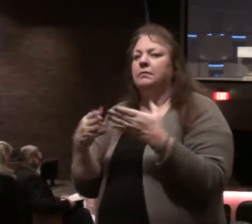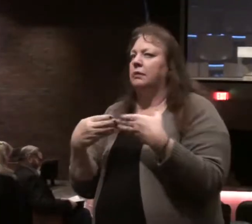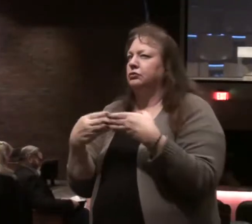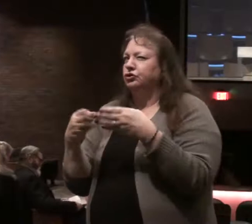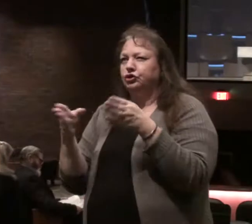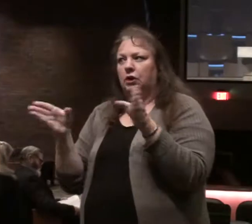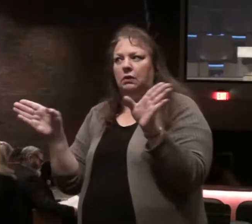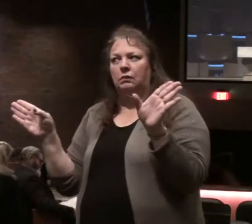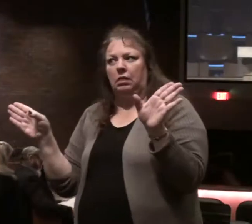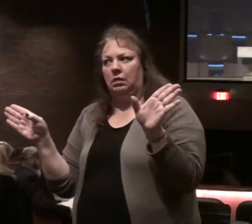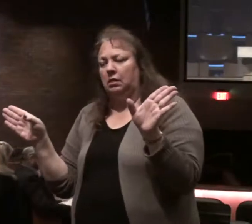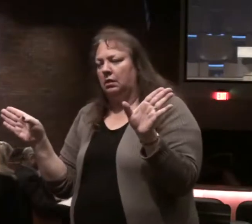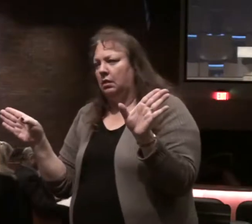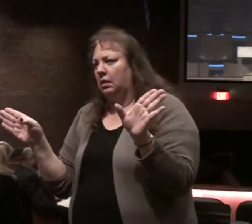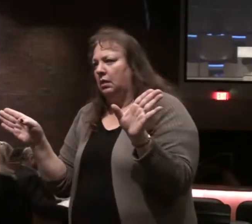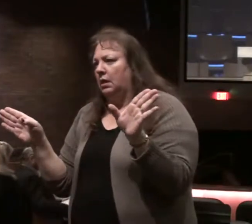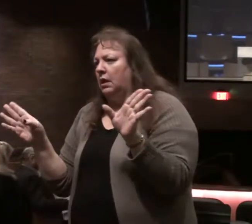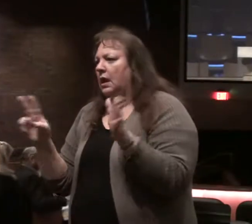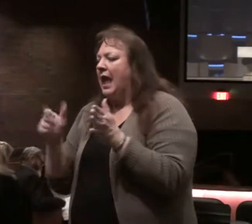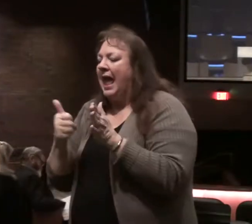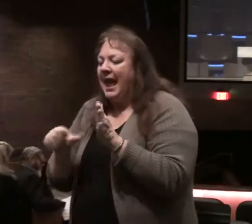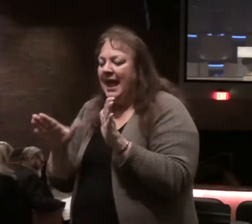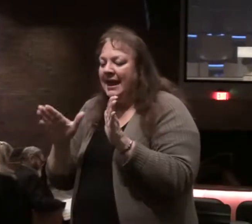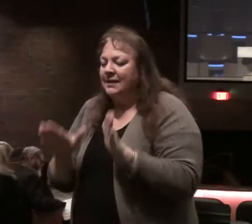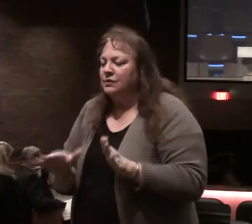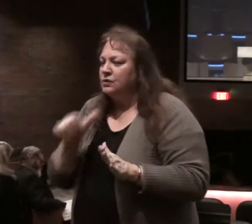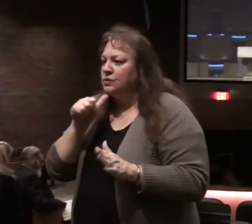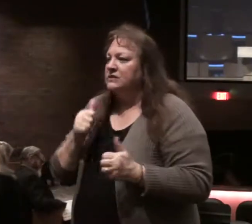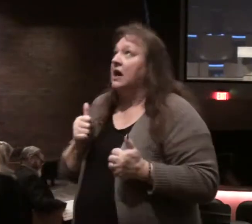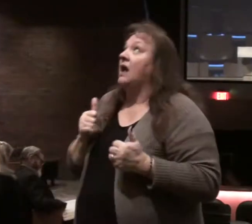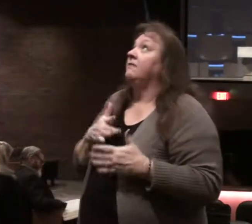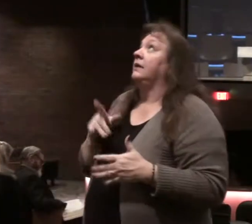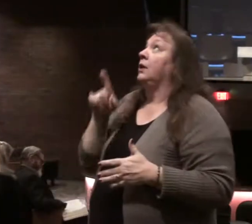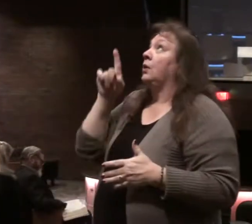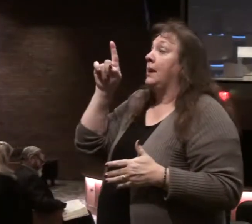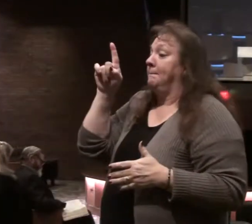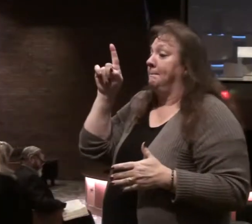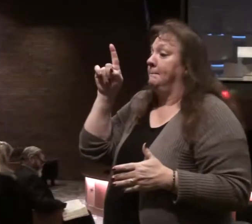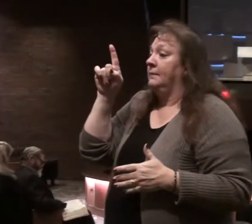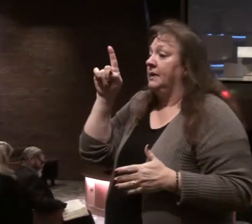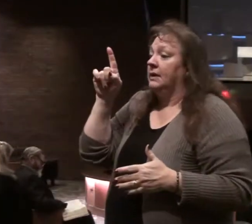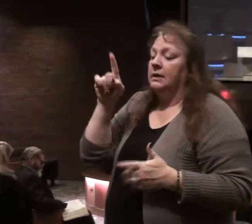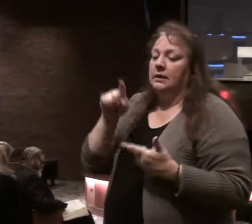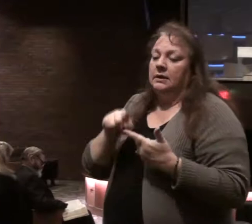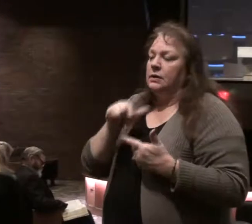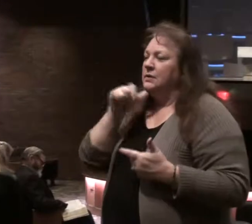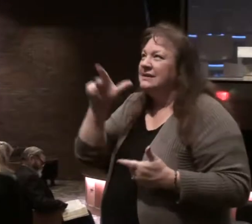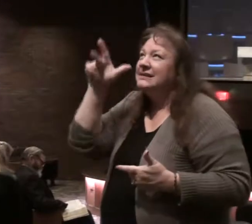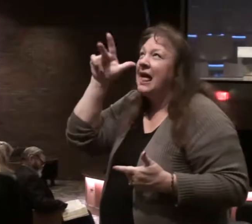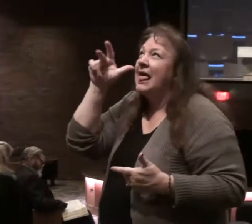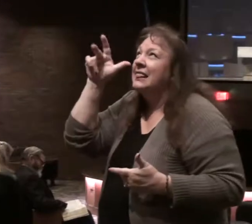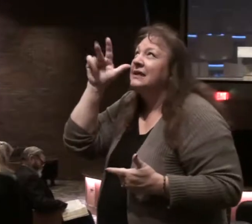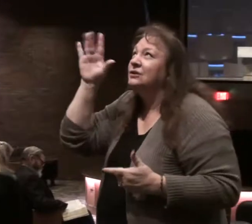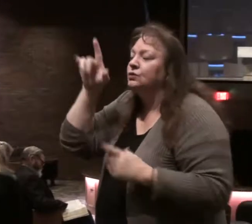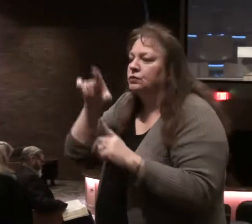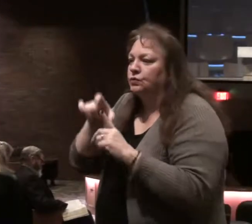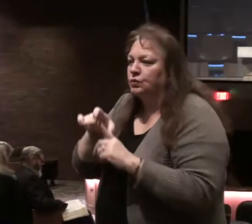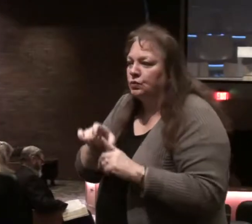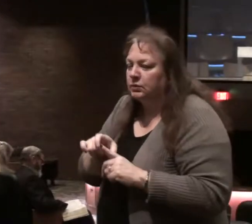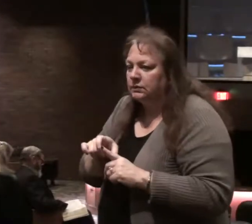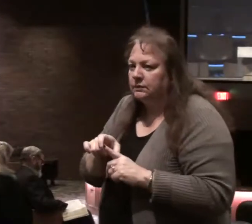broadly than that. It's used of anyone who doesn't fear the Lord. Who doesn't listen to His Word.